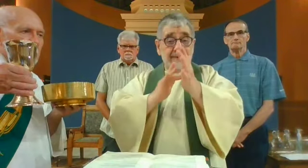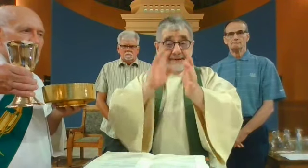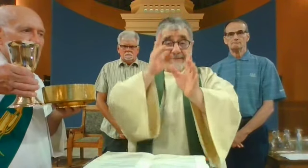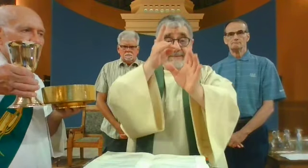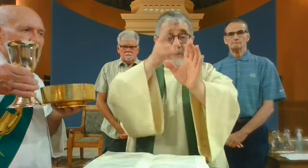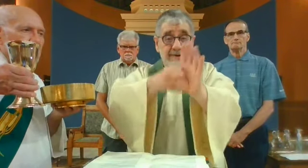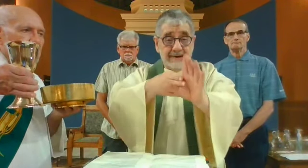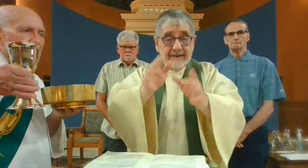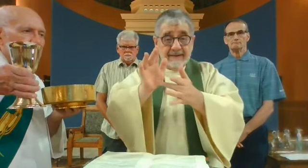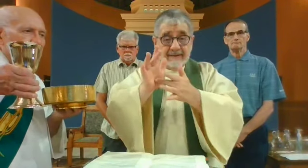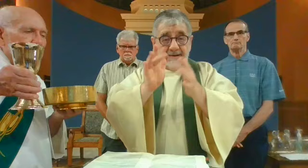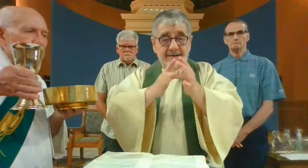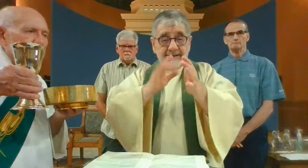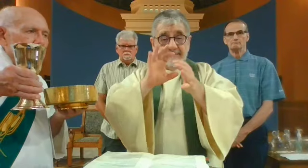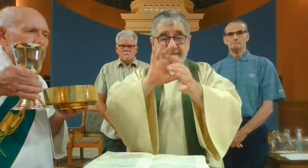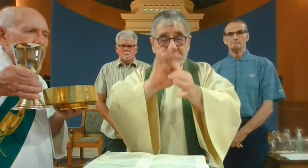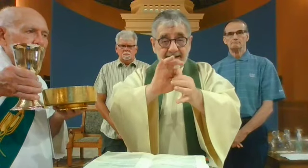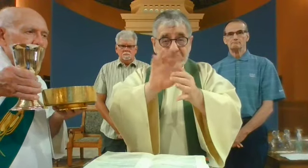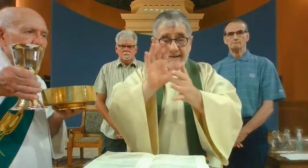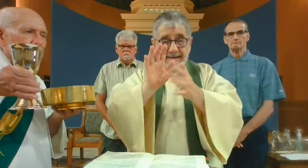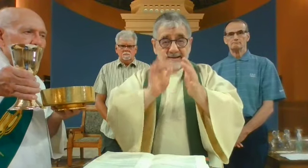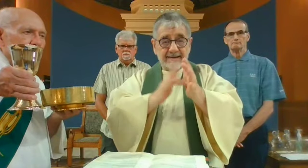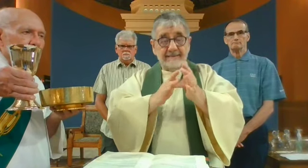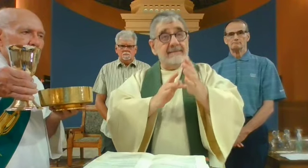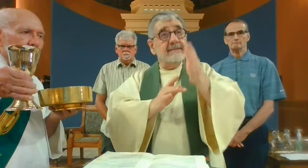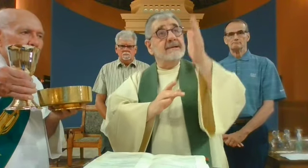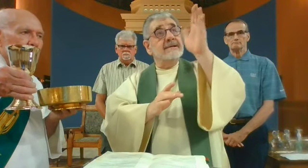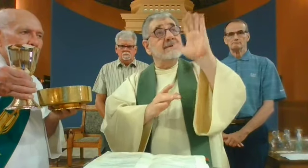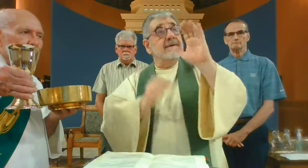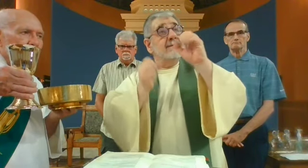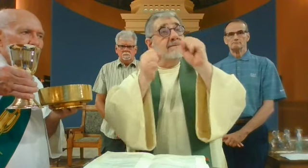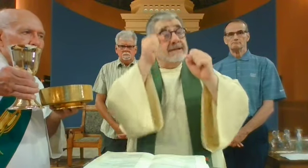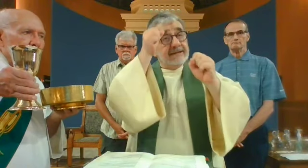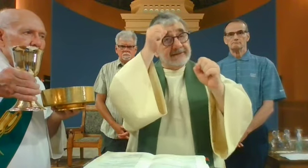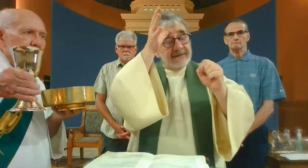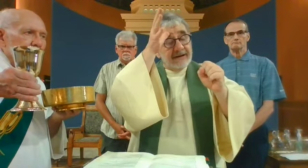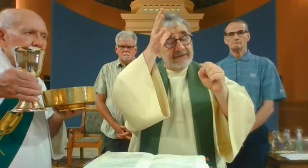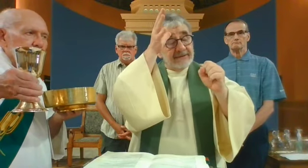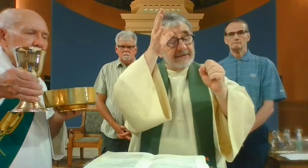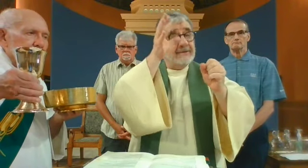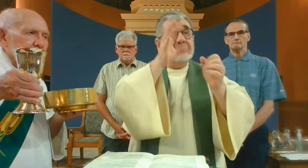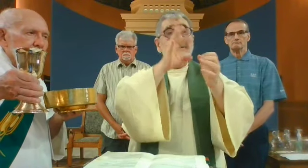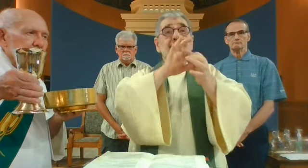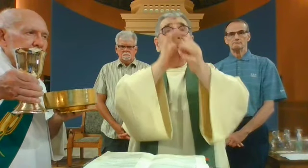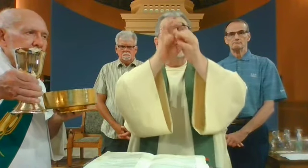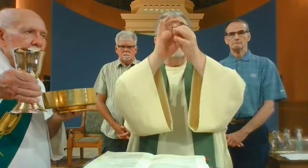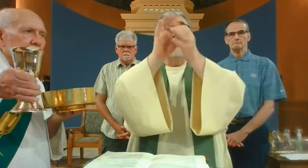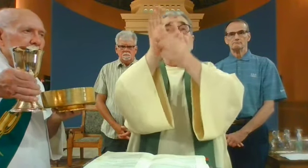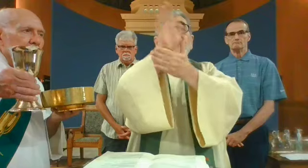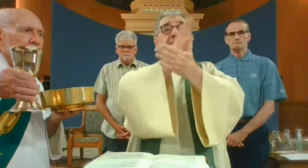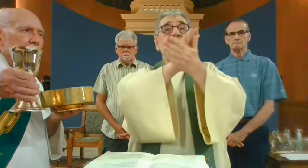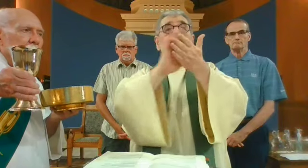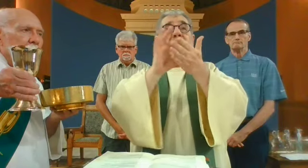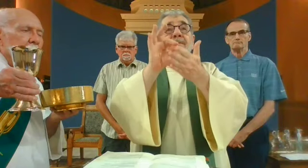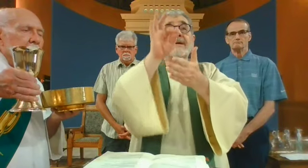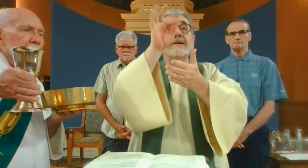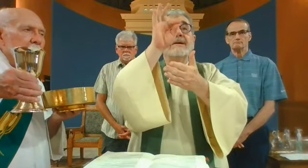through him and with him and in him, O God, Almighty Father, in the unity of the Holy